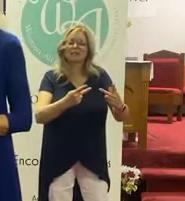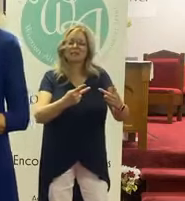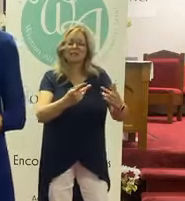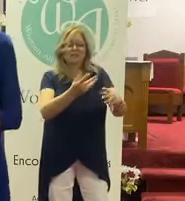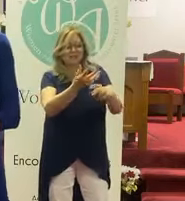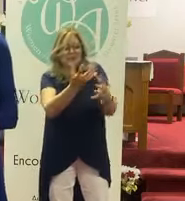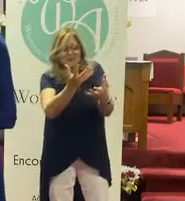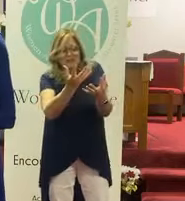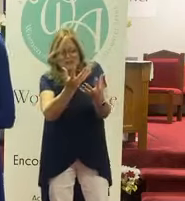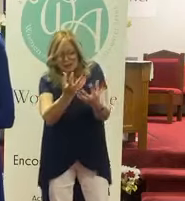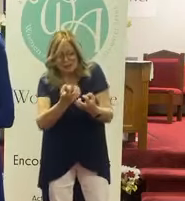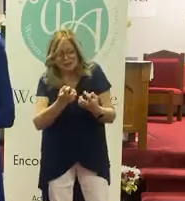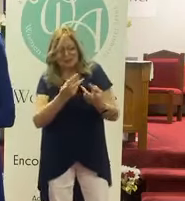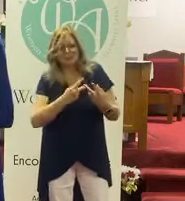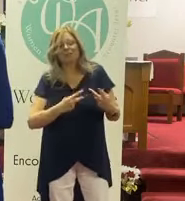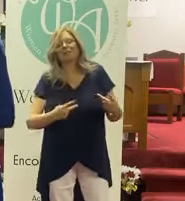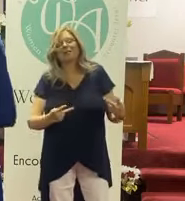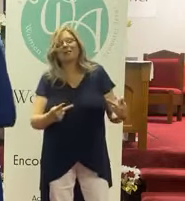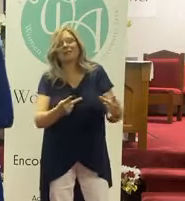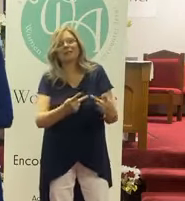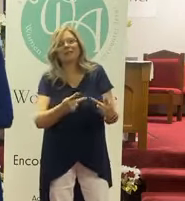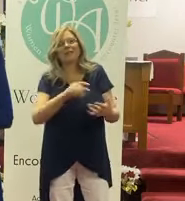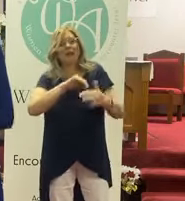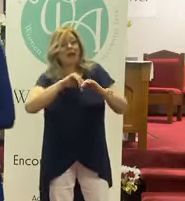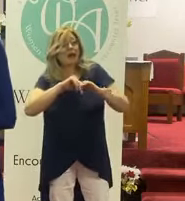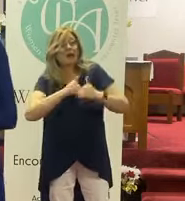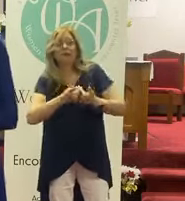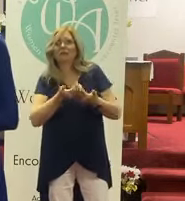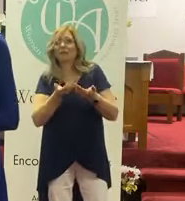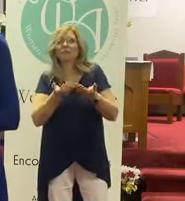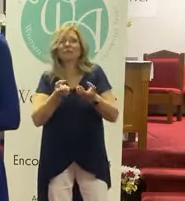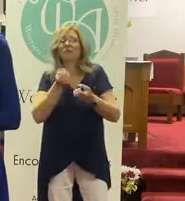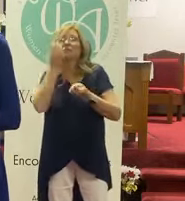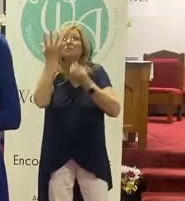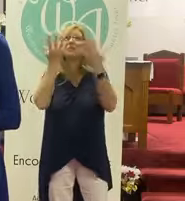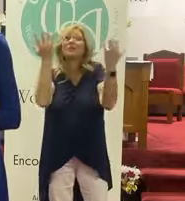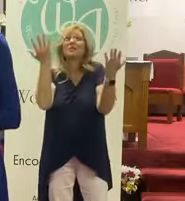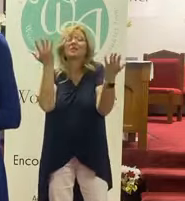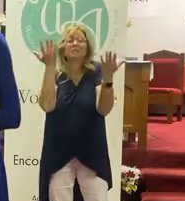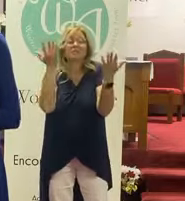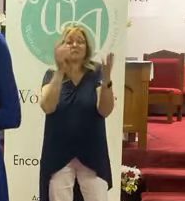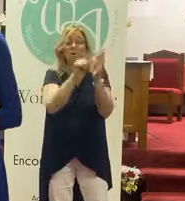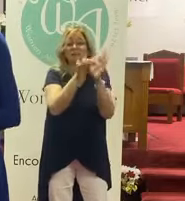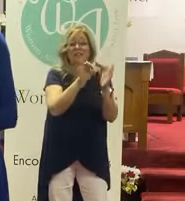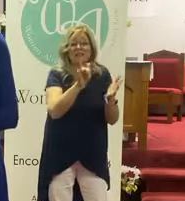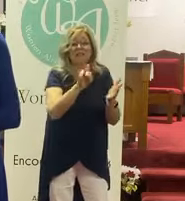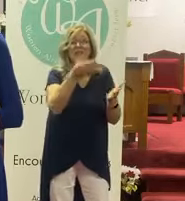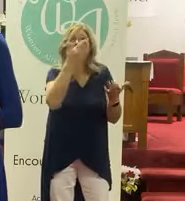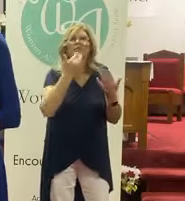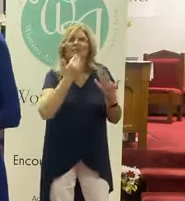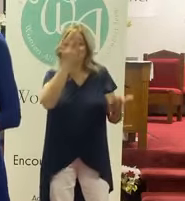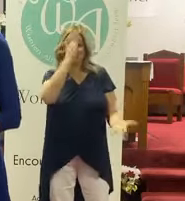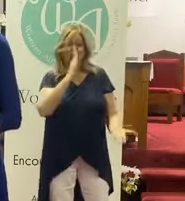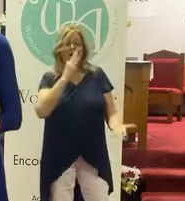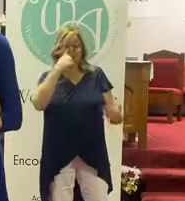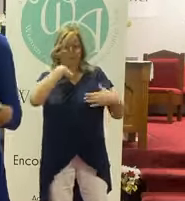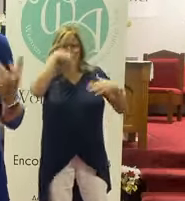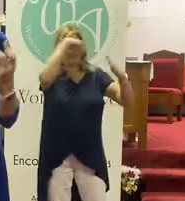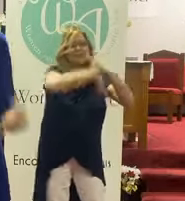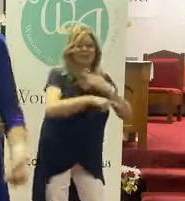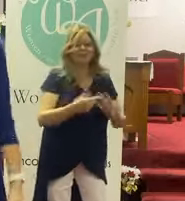desperate place? How can you praise Him in those moments? You know, thank you God I'm in the dungeon.